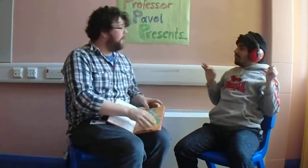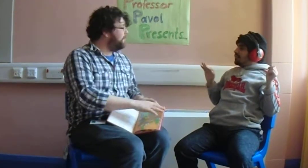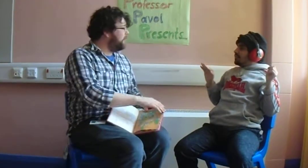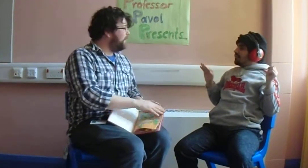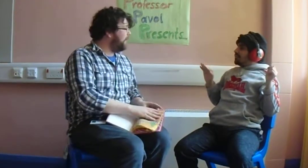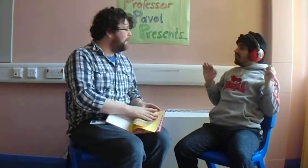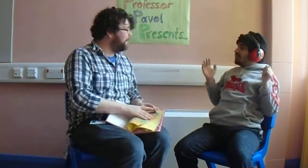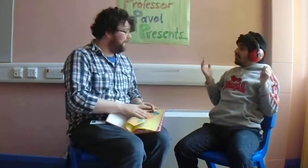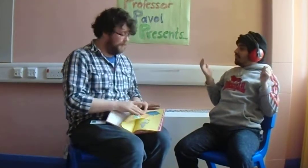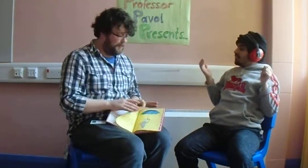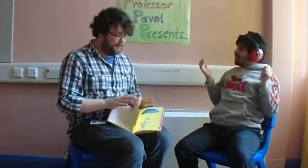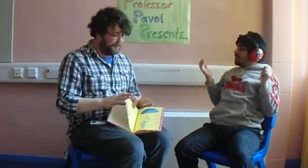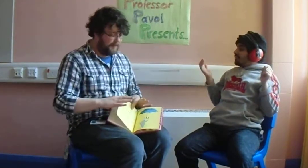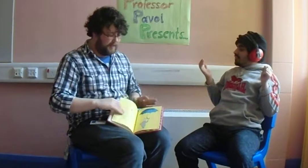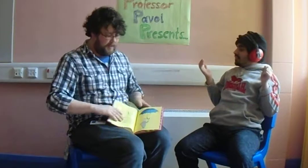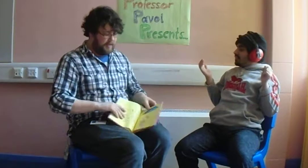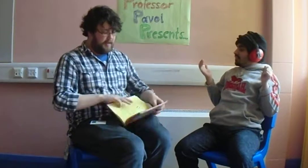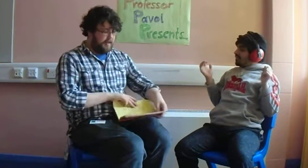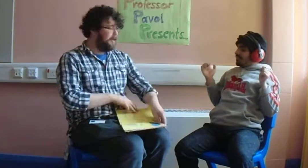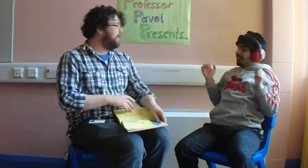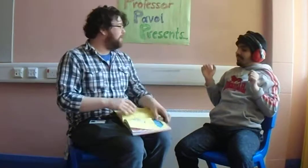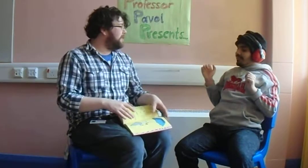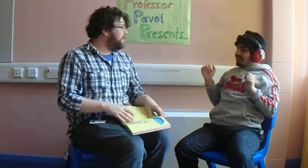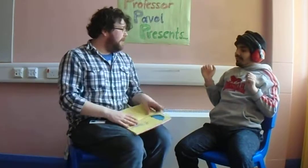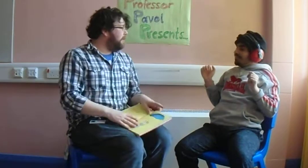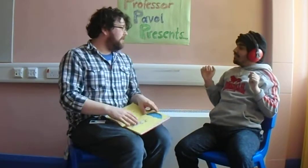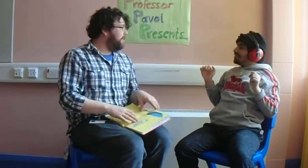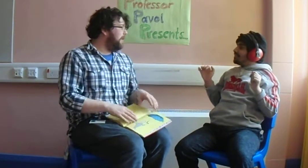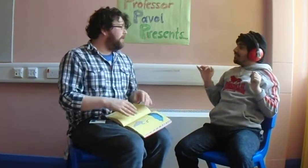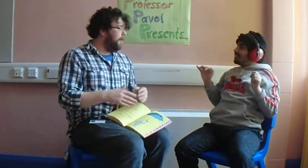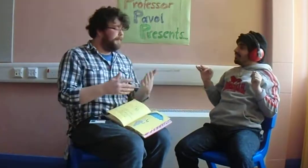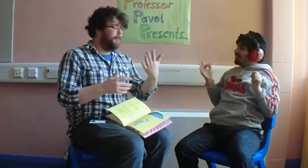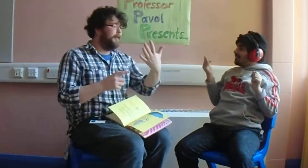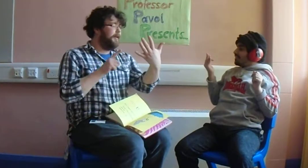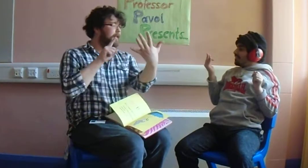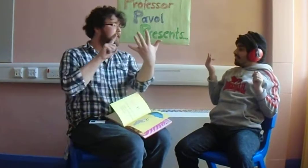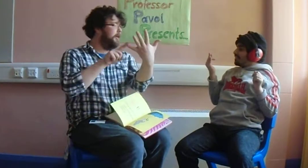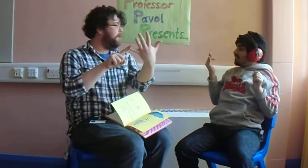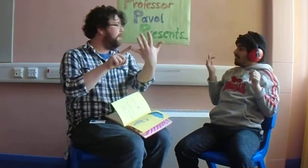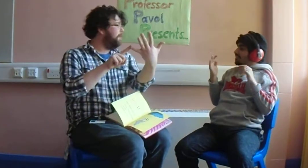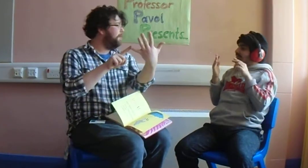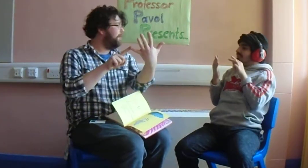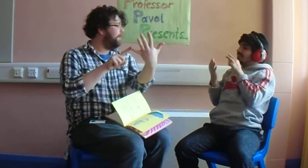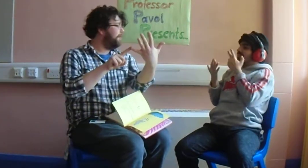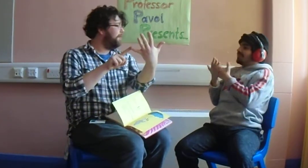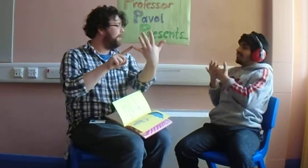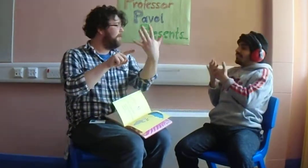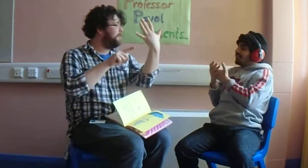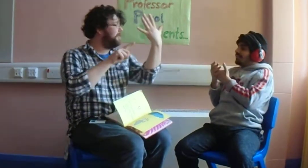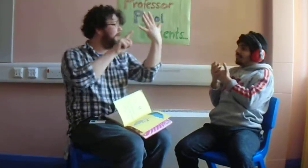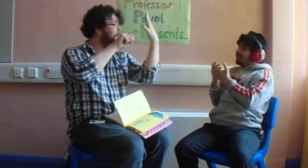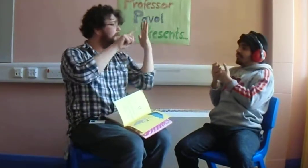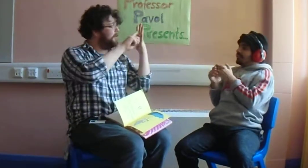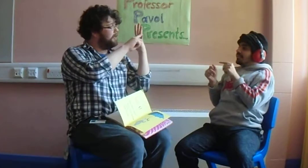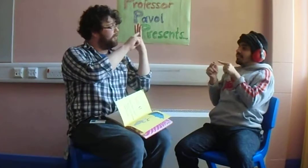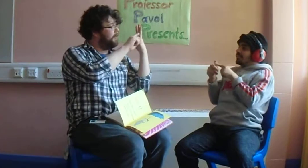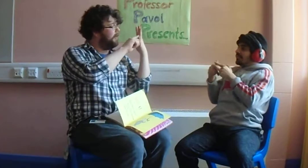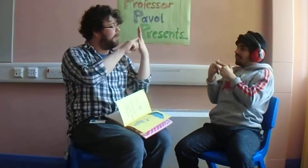Moving on. Next one's easy, you do this one. You! I missed a little, to this finger.